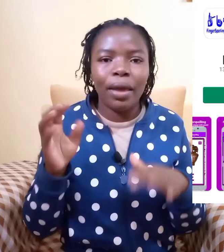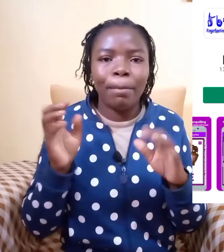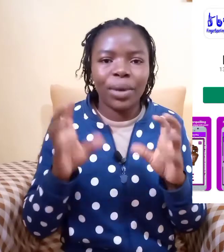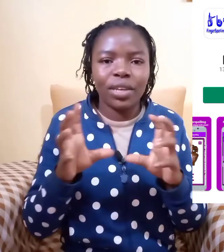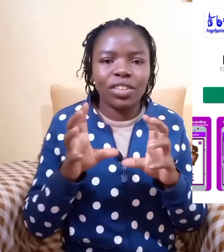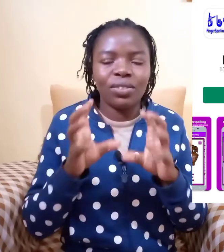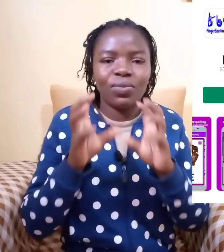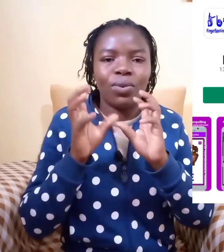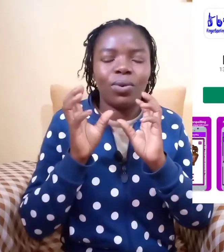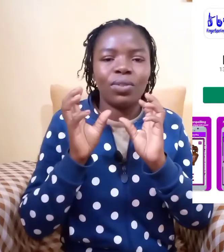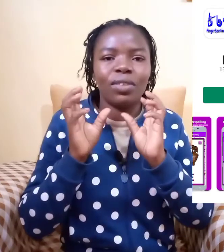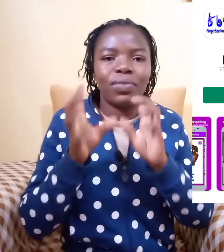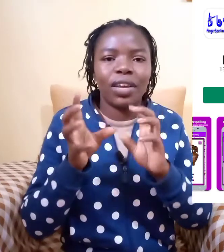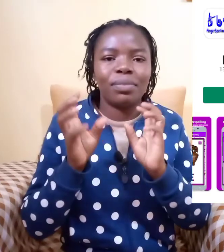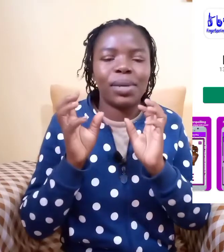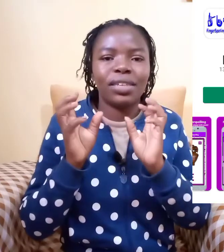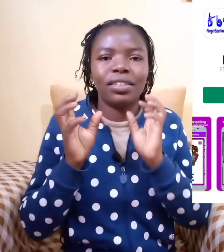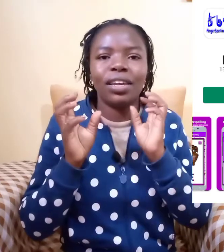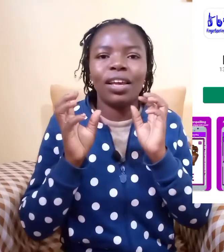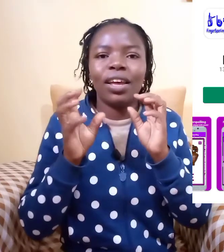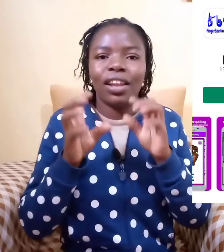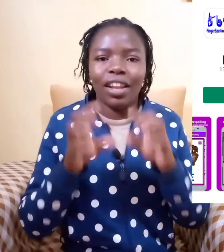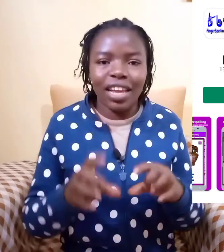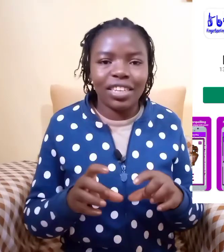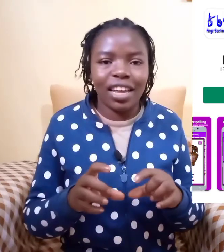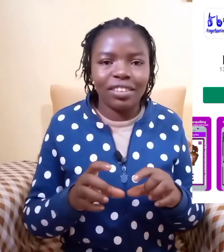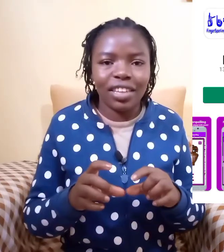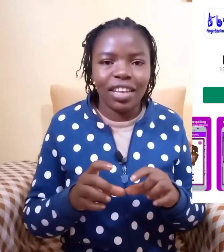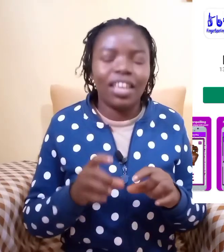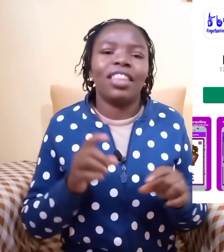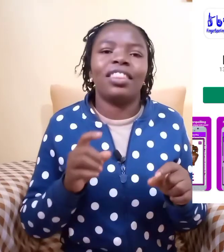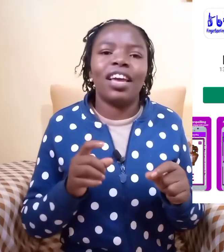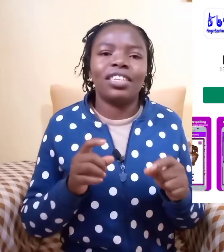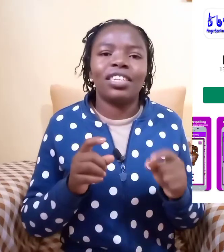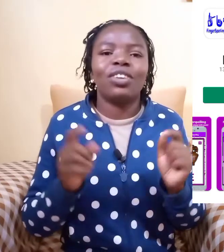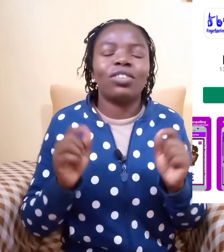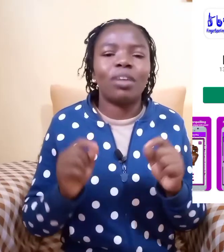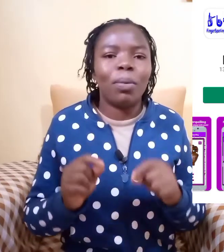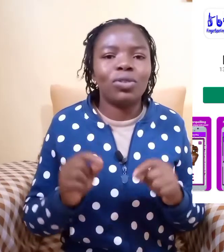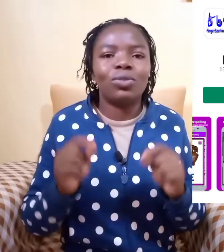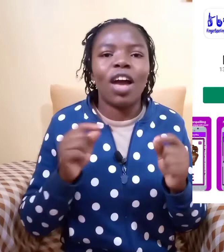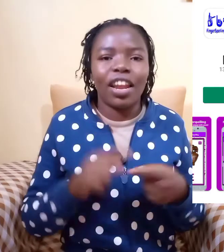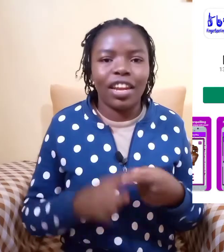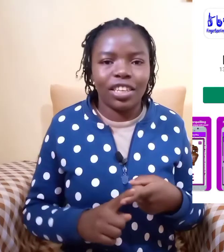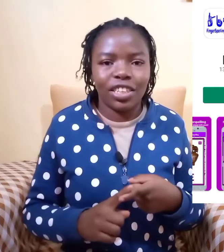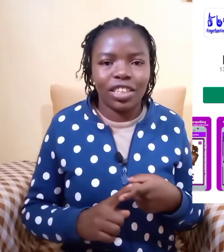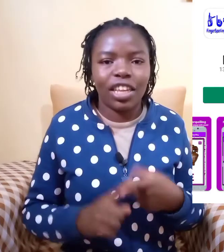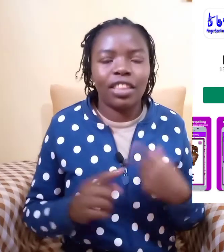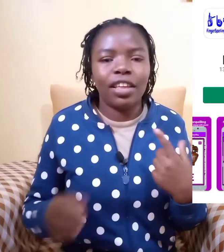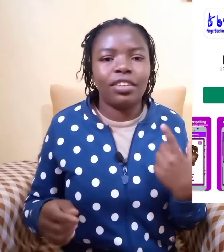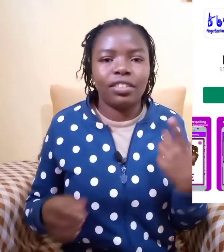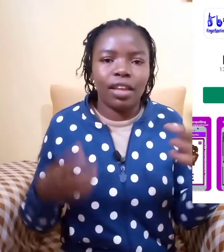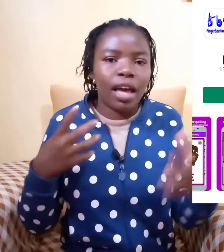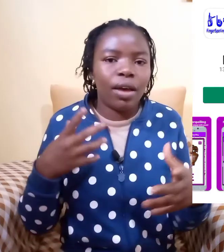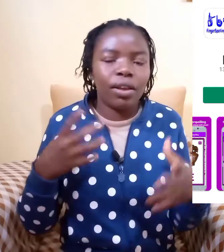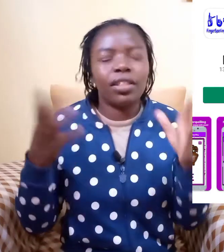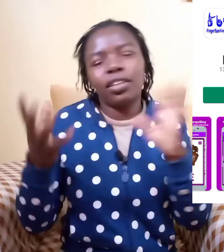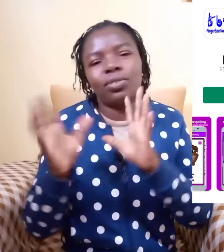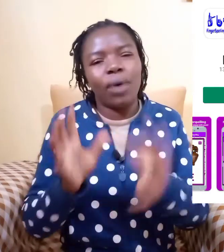pictures for the fingerspelled letters that you're supposed to arrange that is how that is